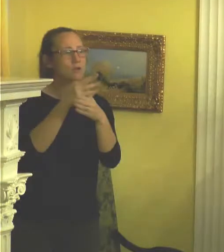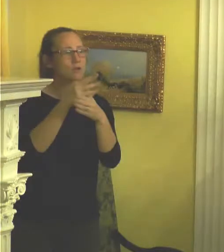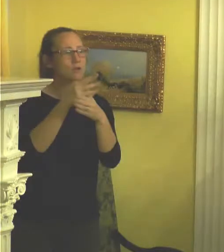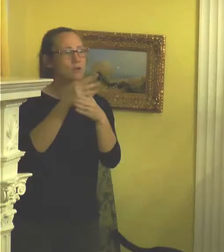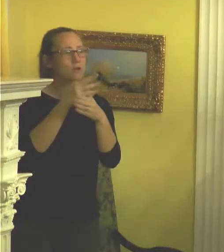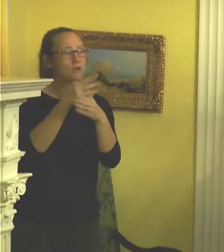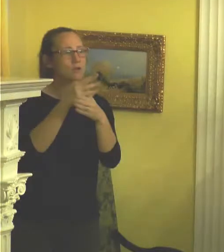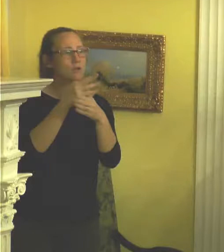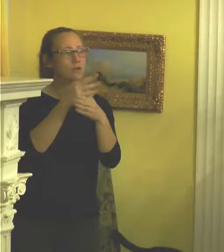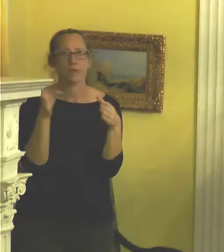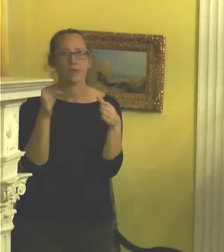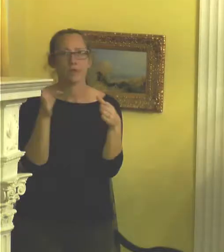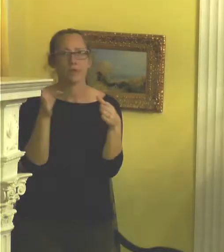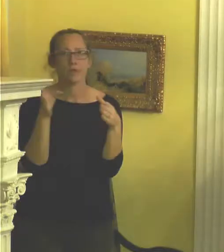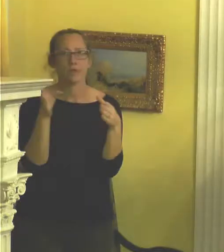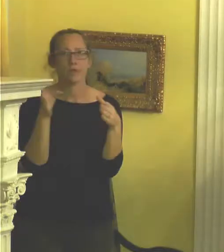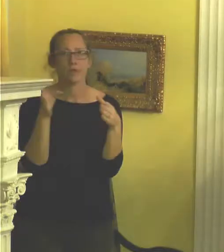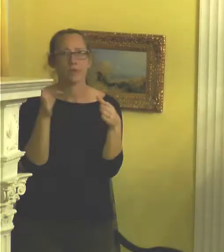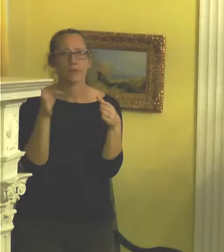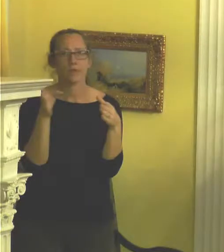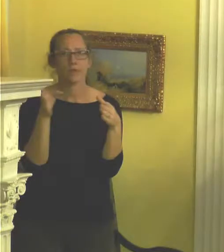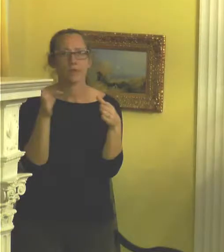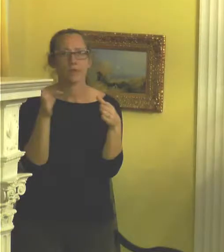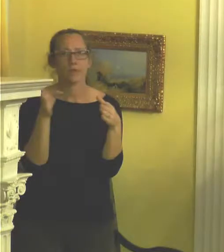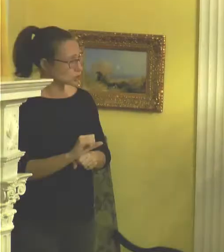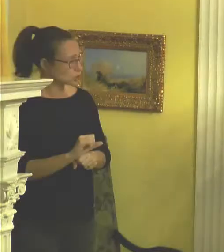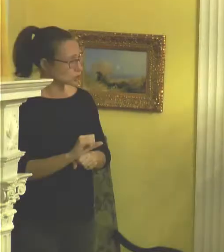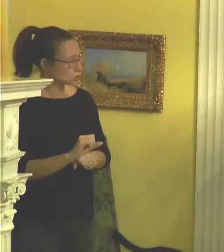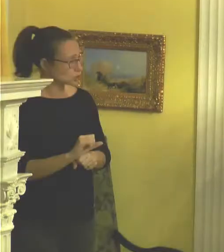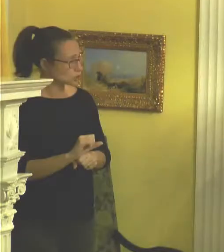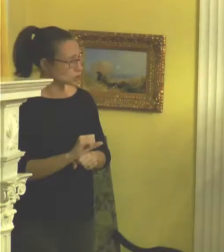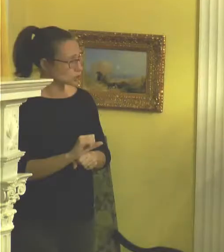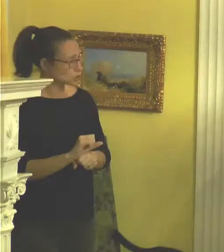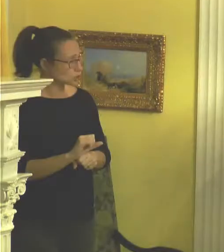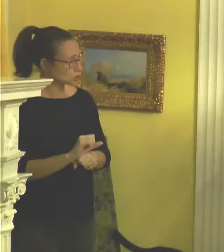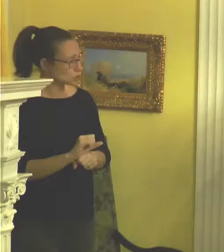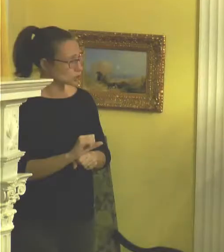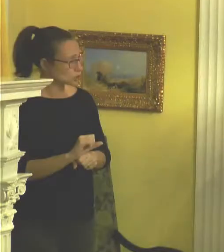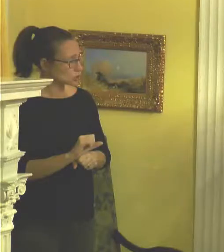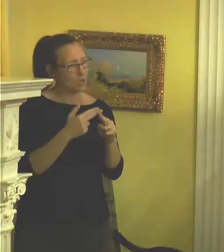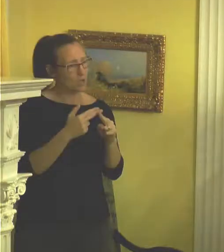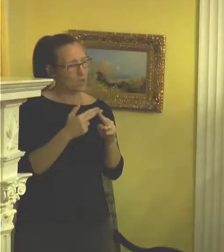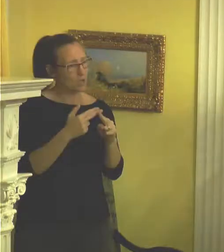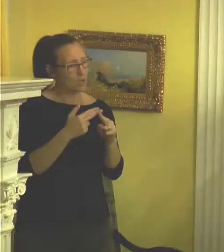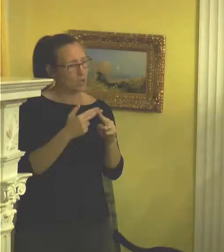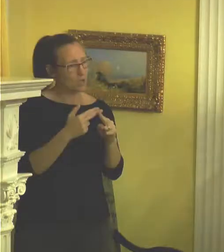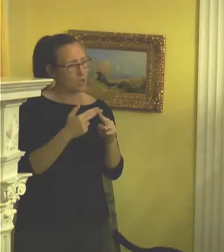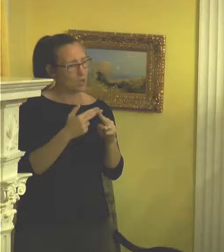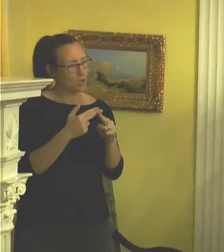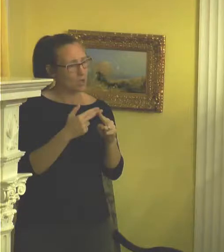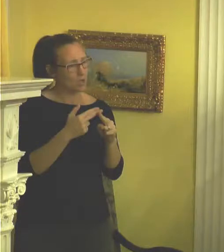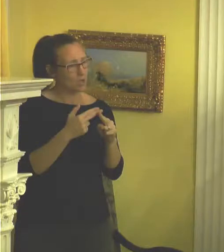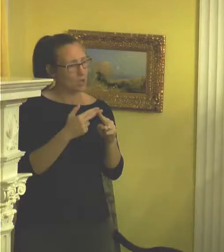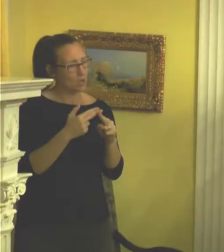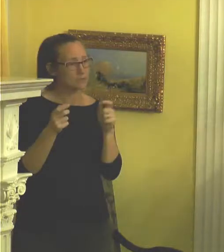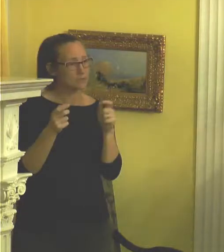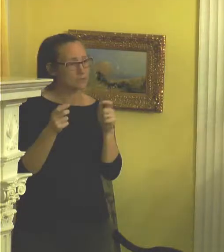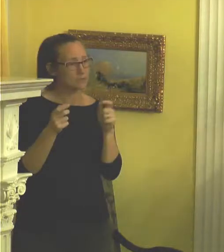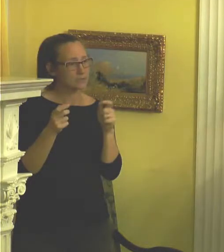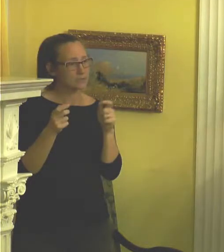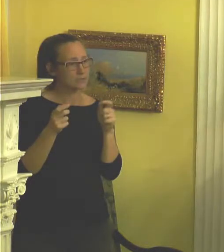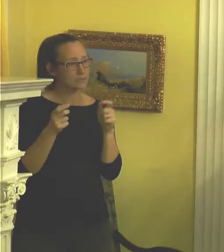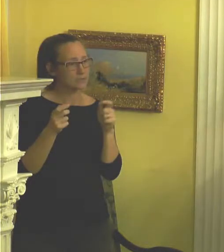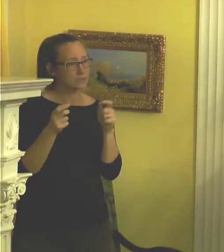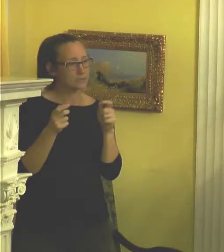And traditionally, right, like the gays is all about like consumption and domination. And it's a power differential and it's